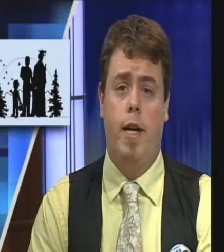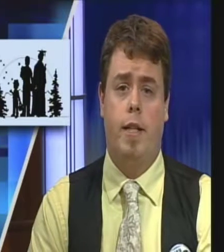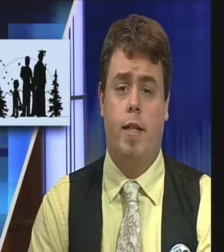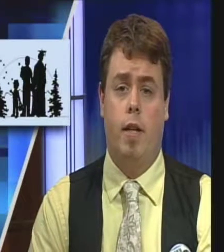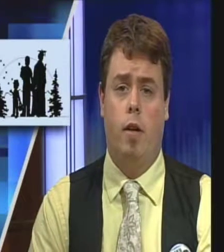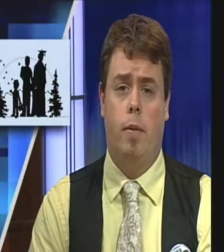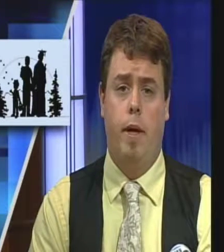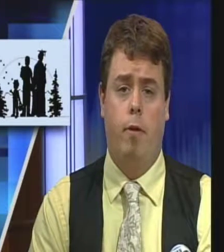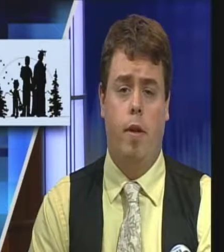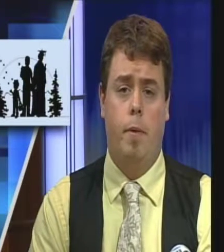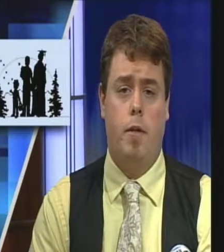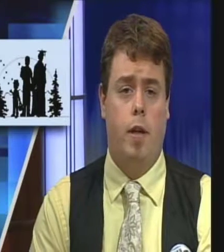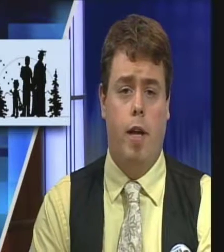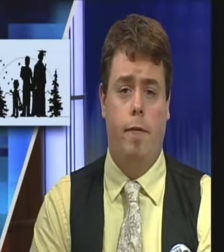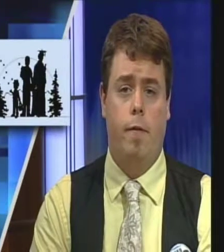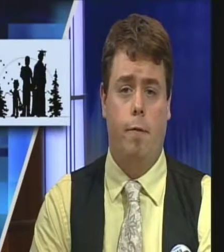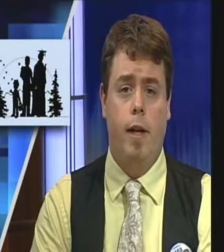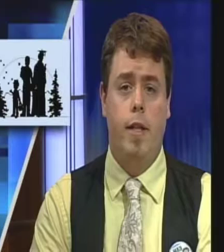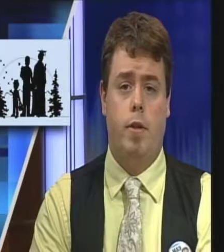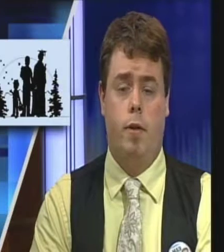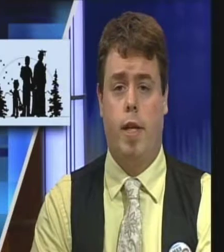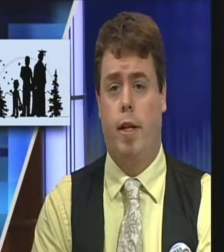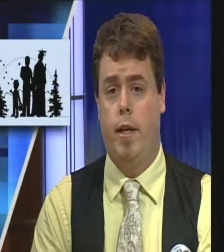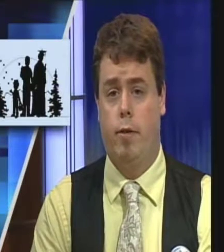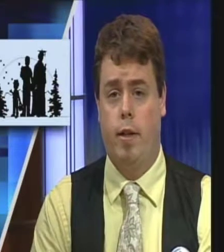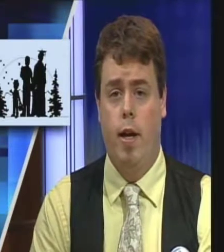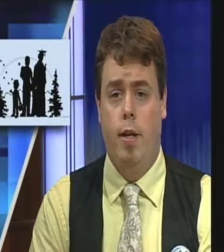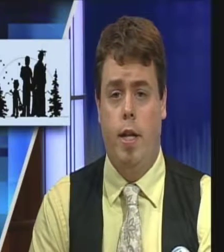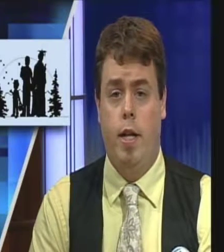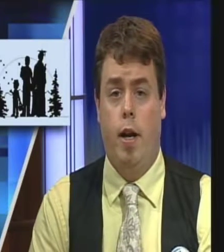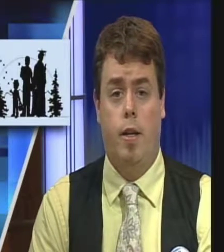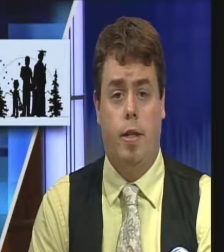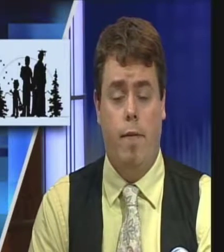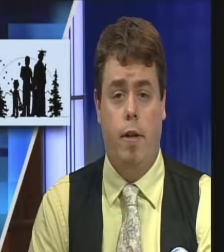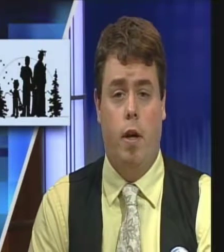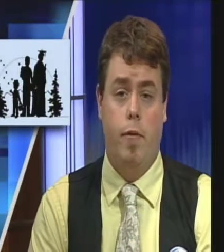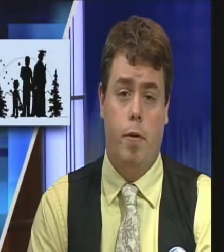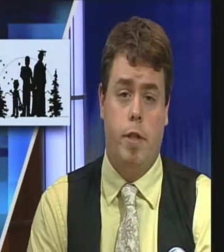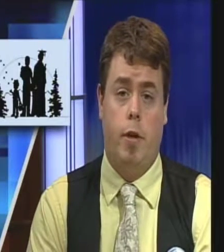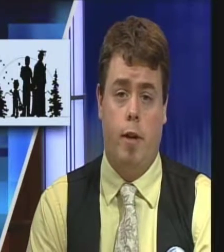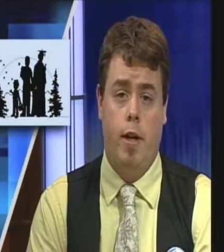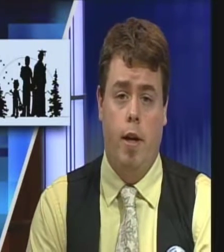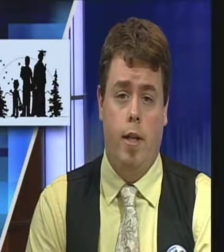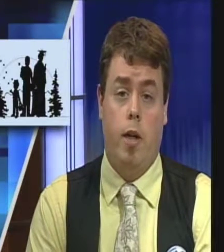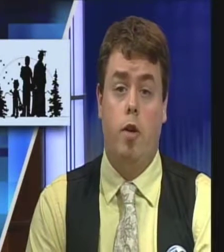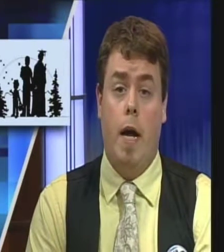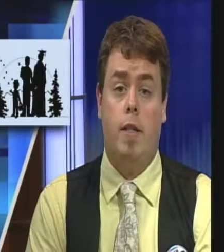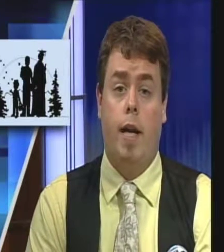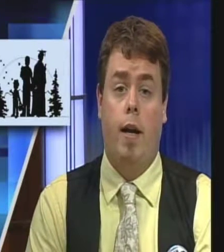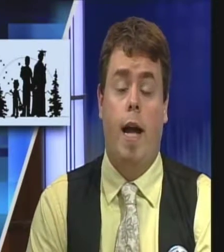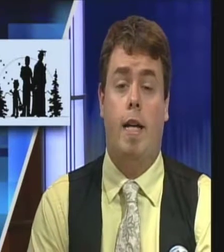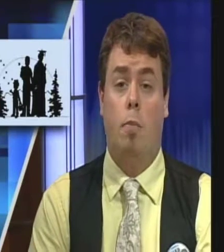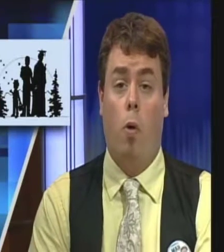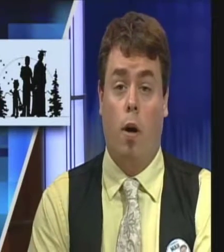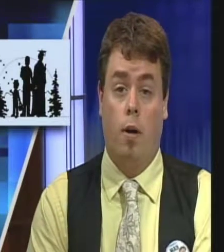is considered to be one of the most deaf-friendly schools in the district, teaching seven of those children. Sarah Dubowski has more.